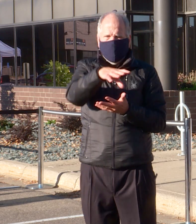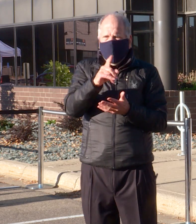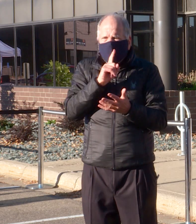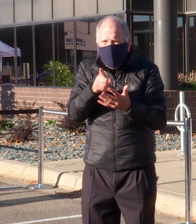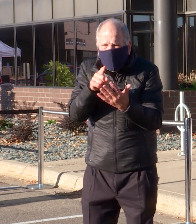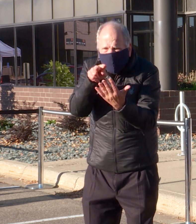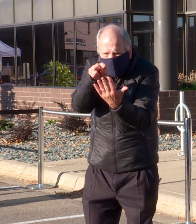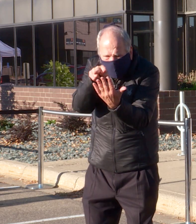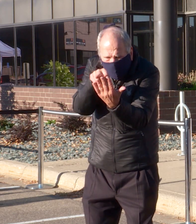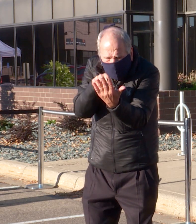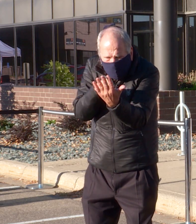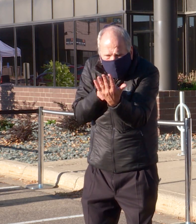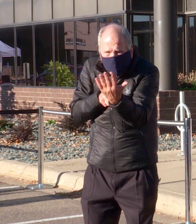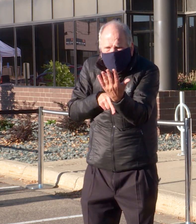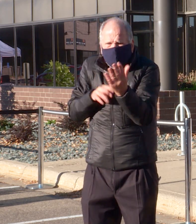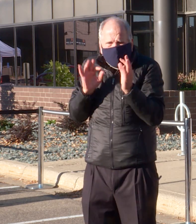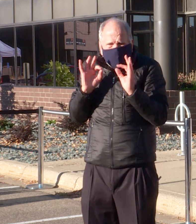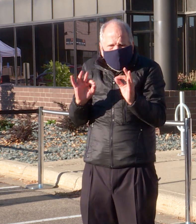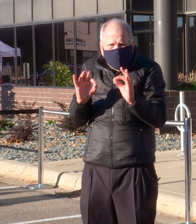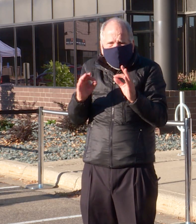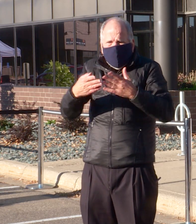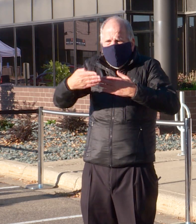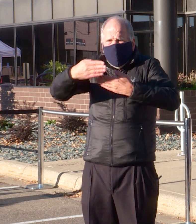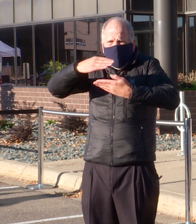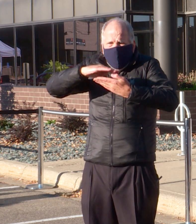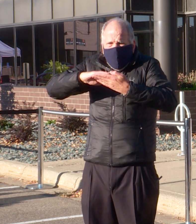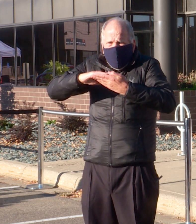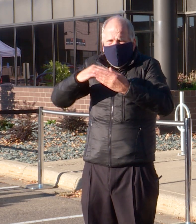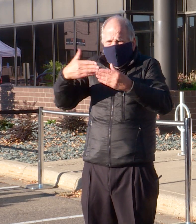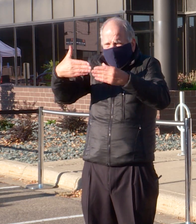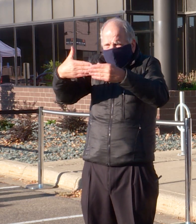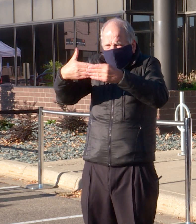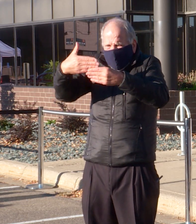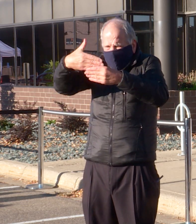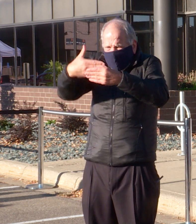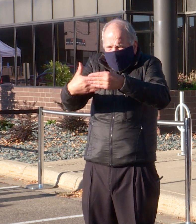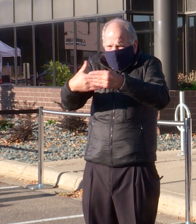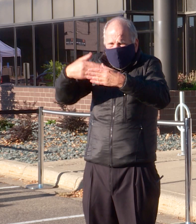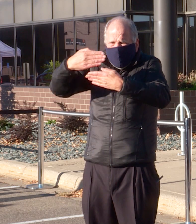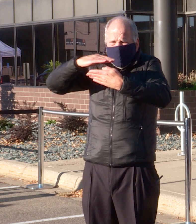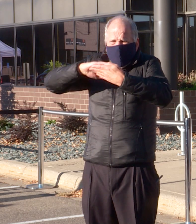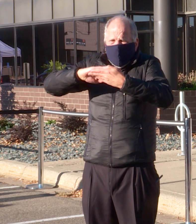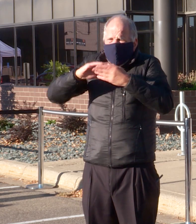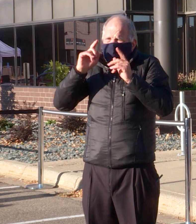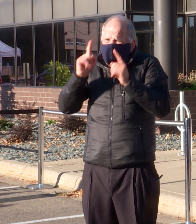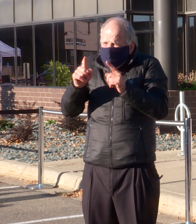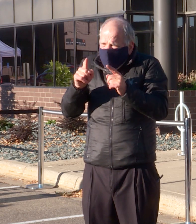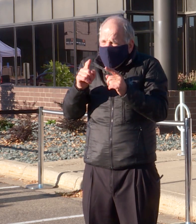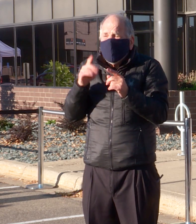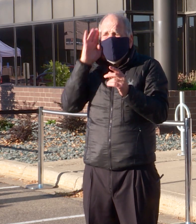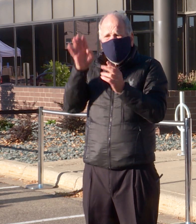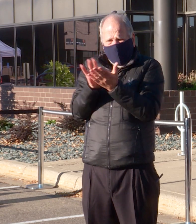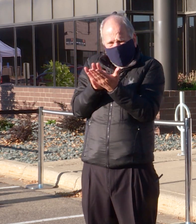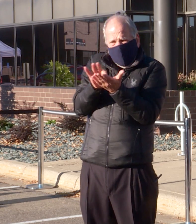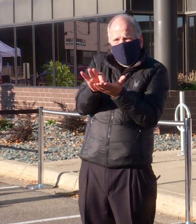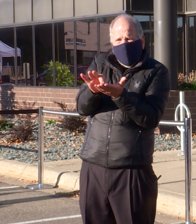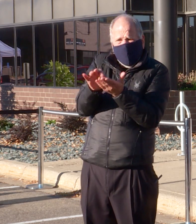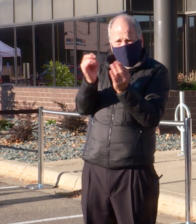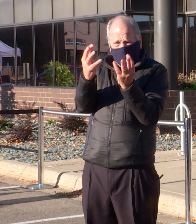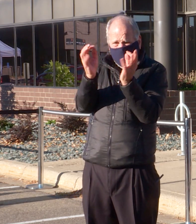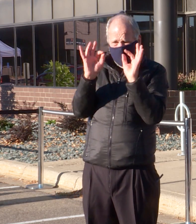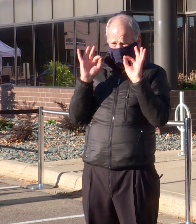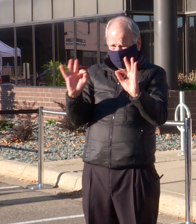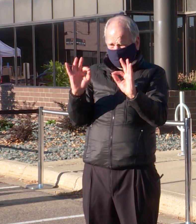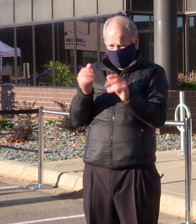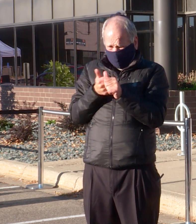secure it, and ensure that it will be counted. We do have a handout that